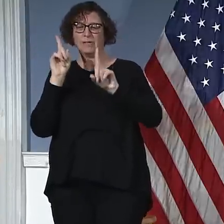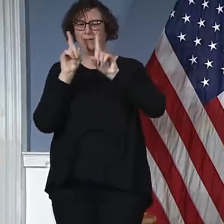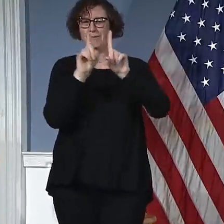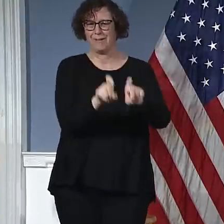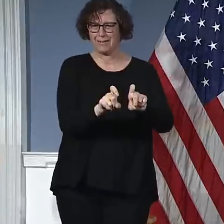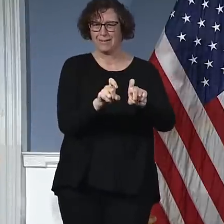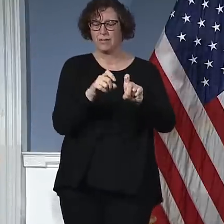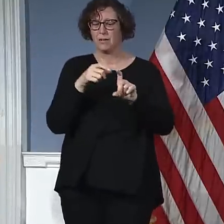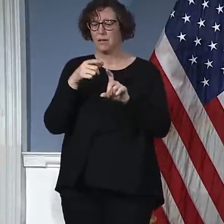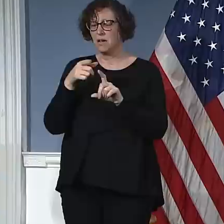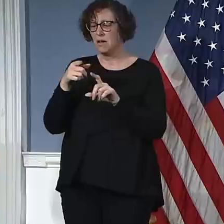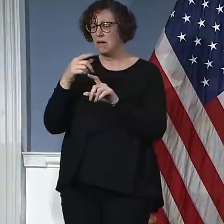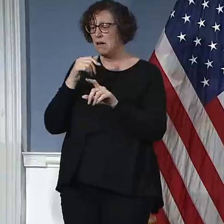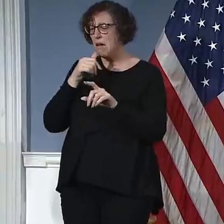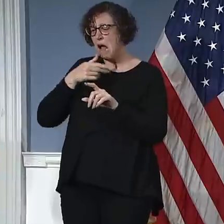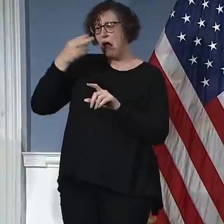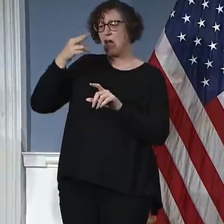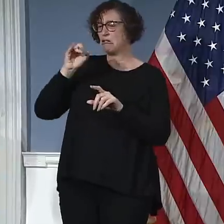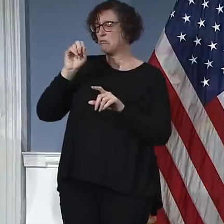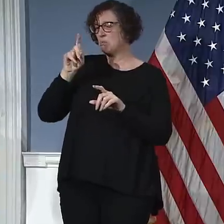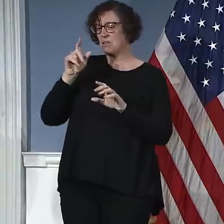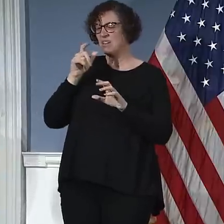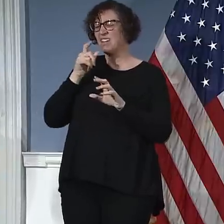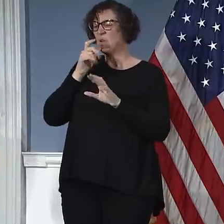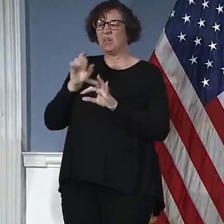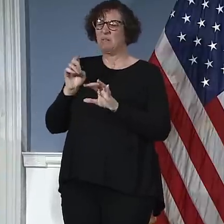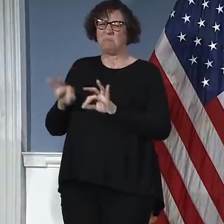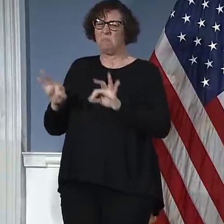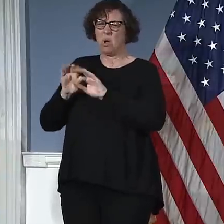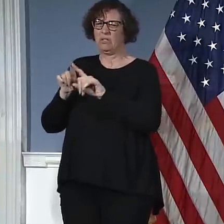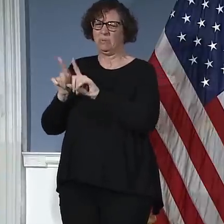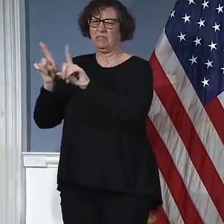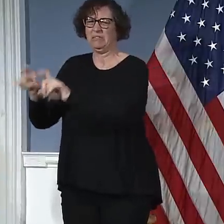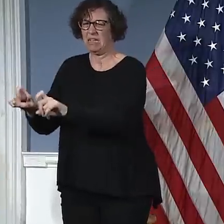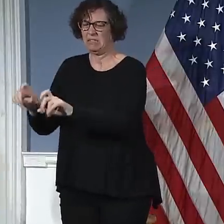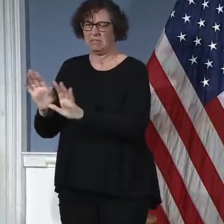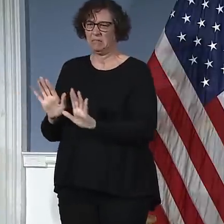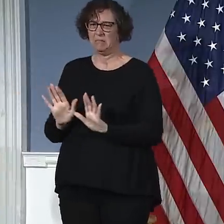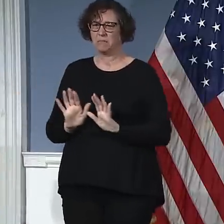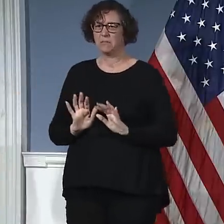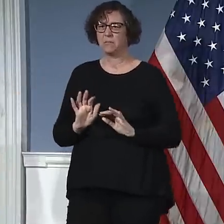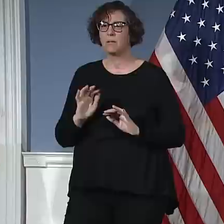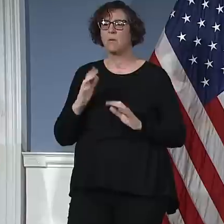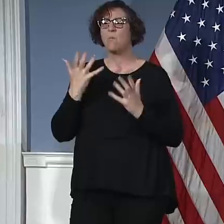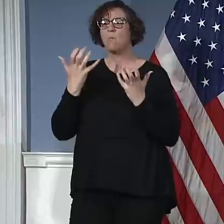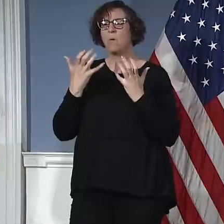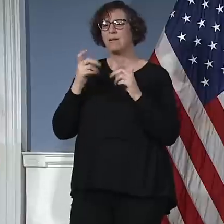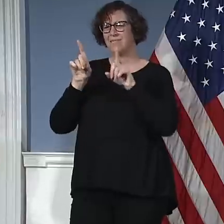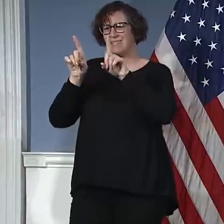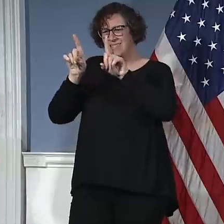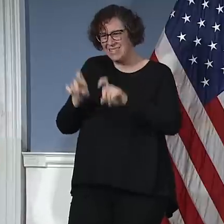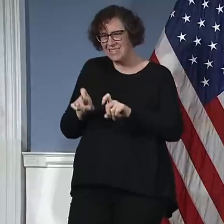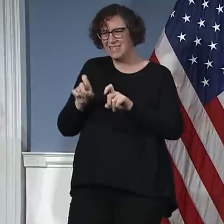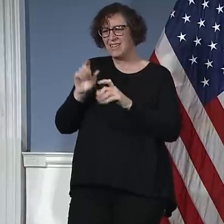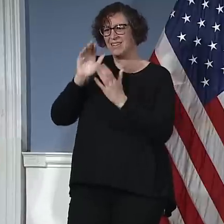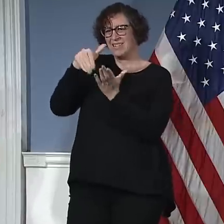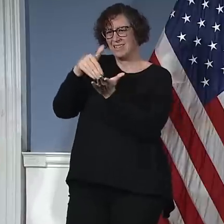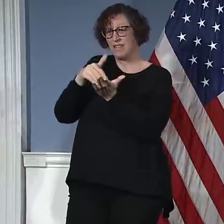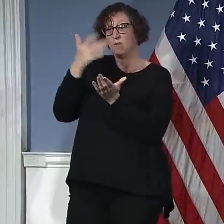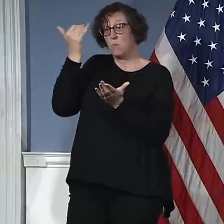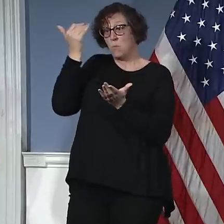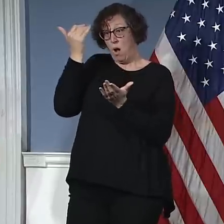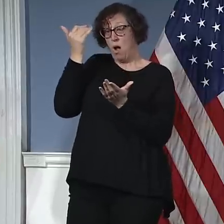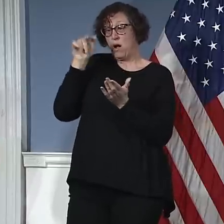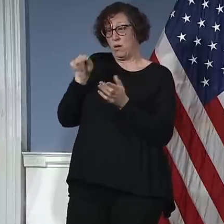So we'll be making those decisions, those adjustments, emergency management, working with health and hospitals, health department, FEMA. They'll be constantly figuring out